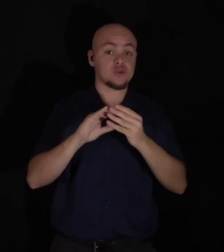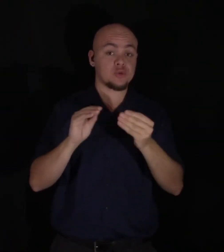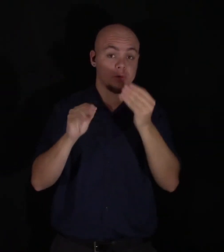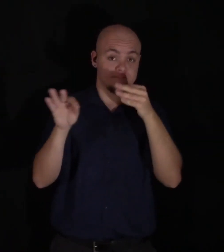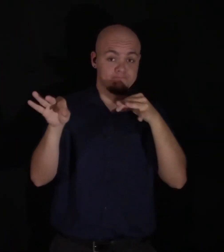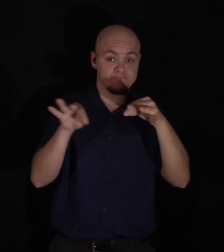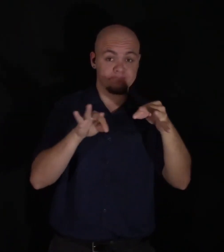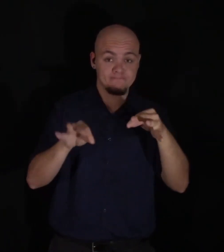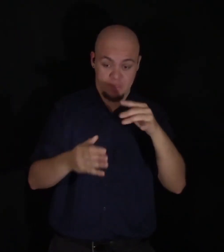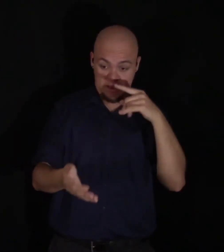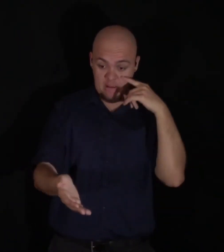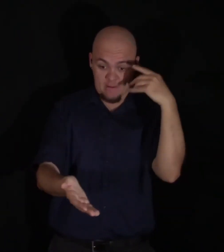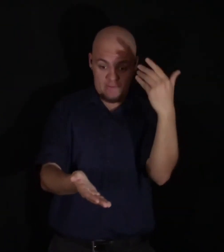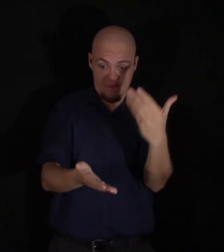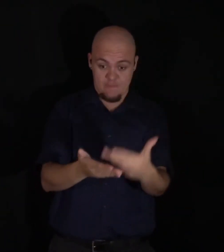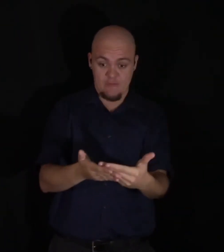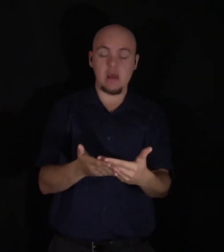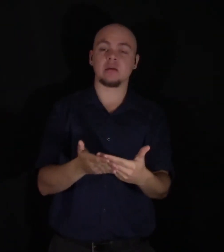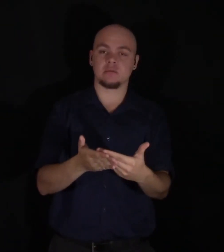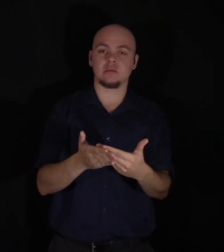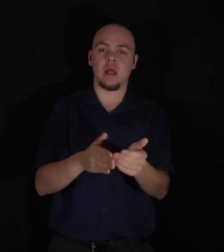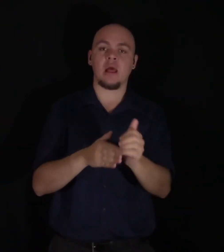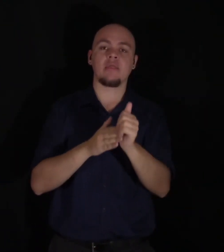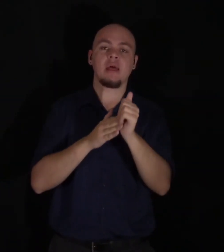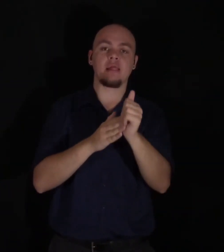facts which led to my predilection for that science.